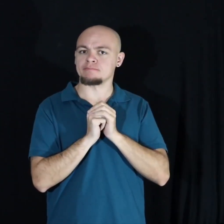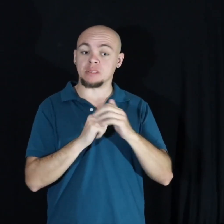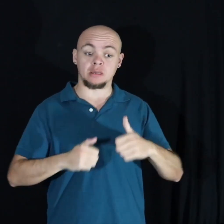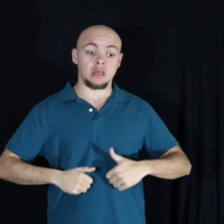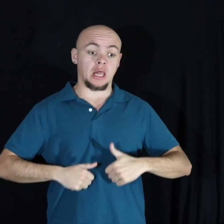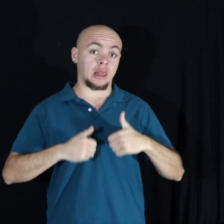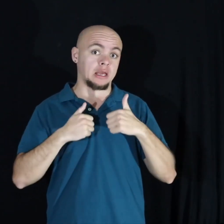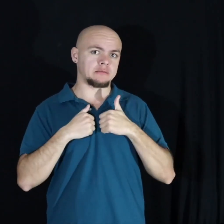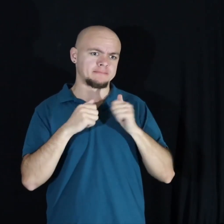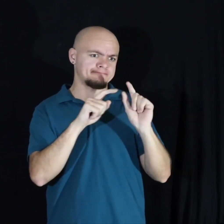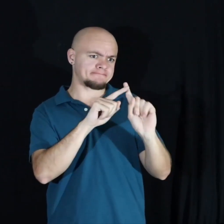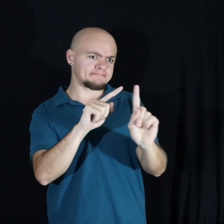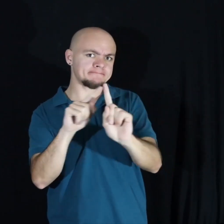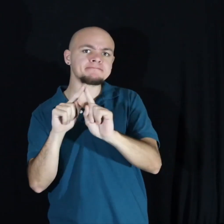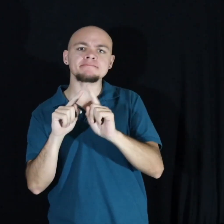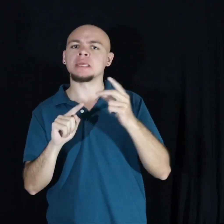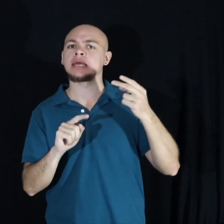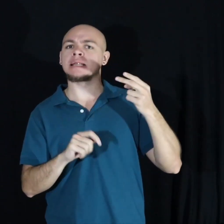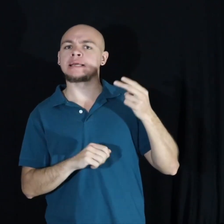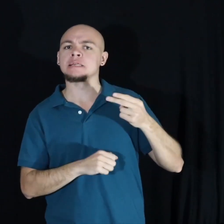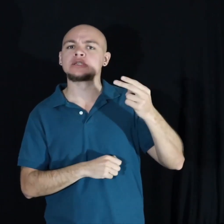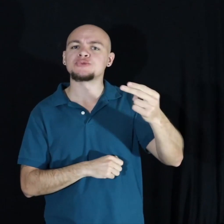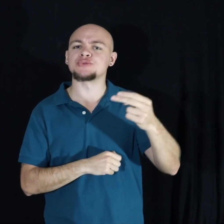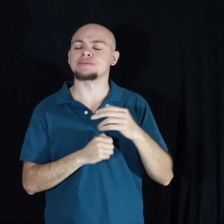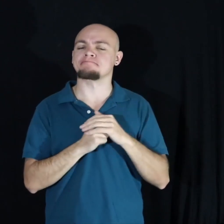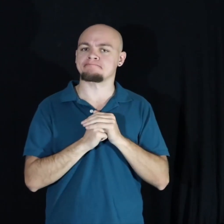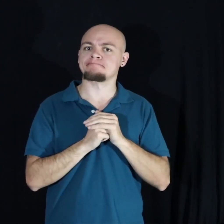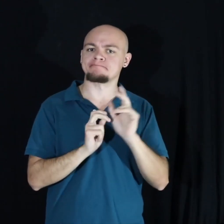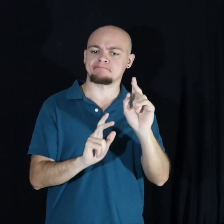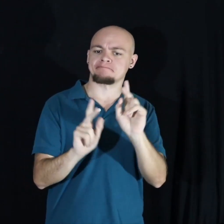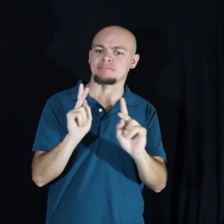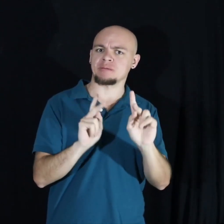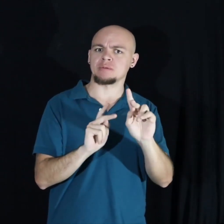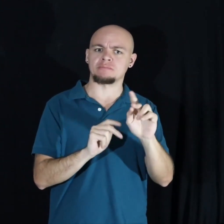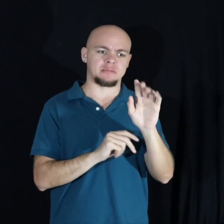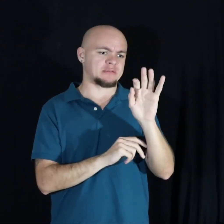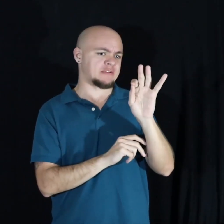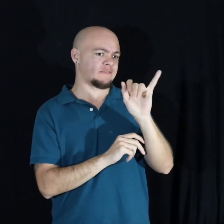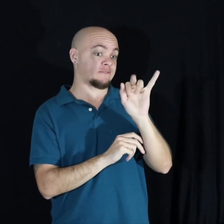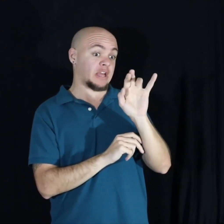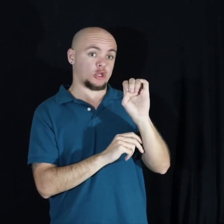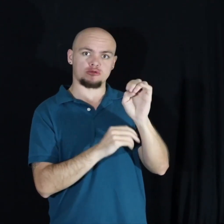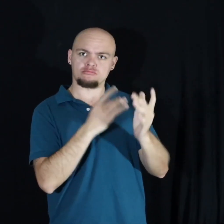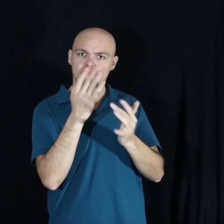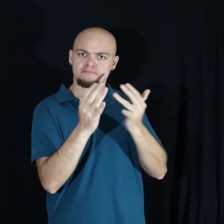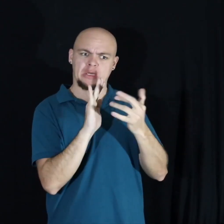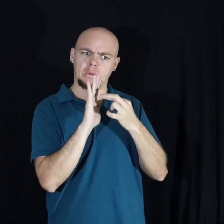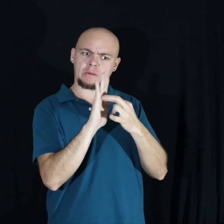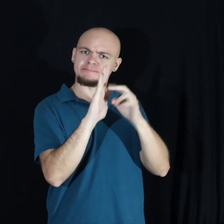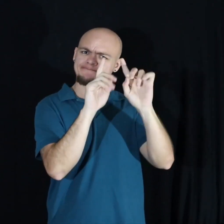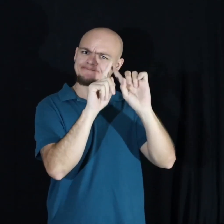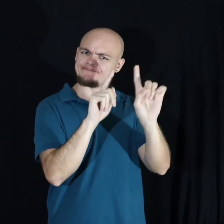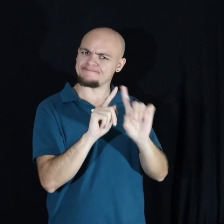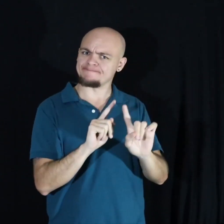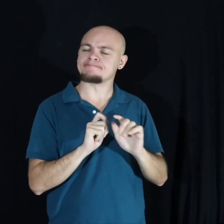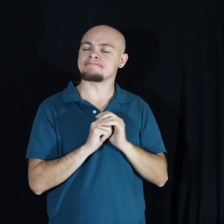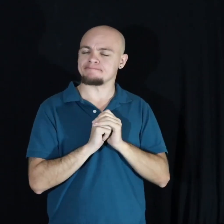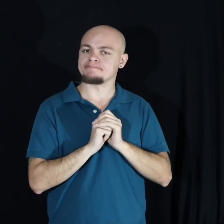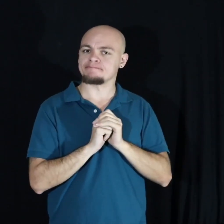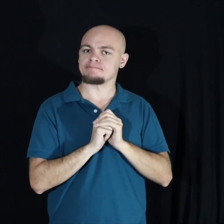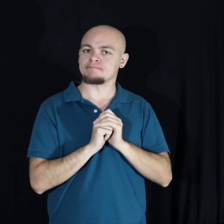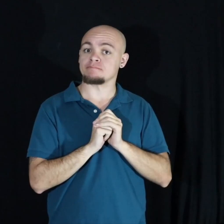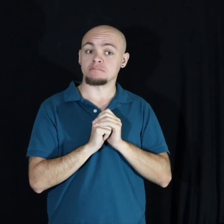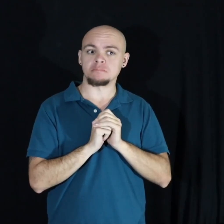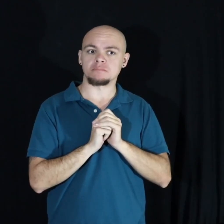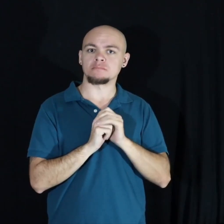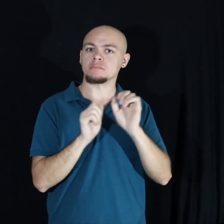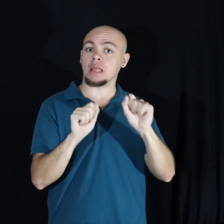life and in history and for people, fires represent many things. A place of